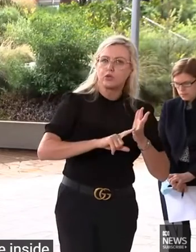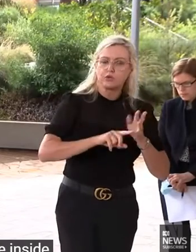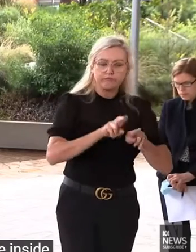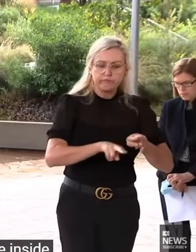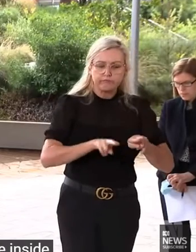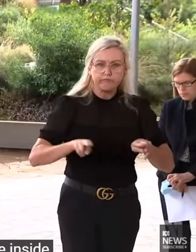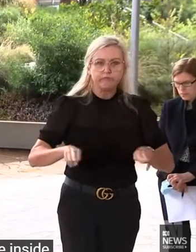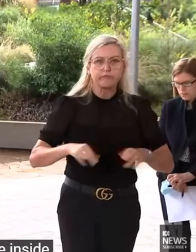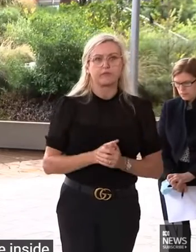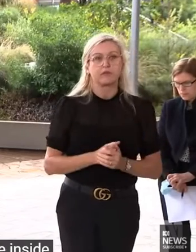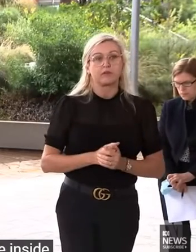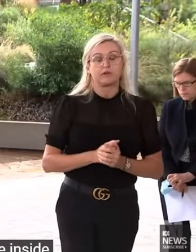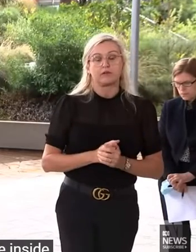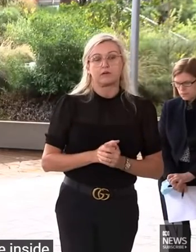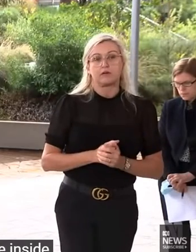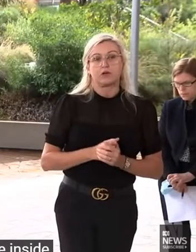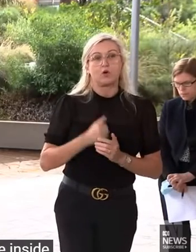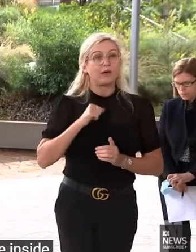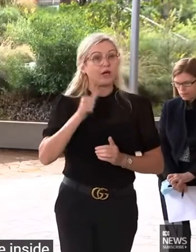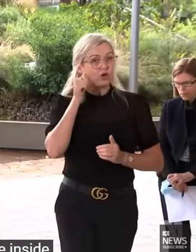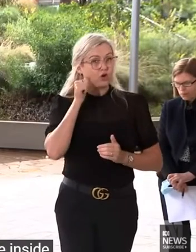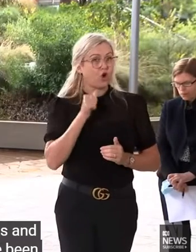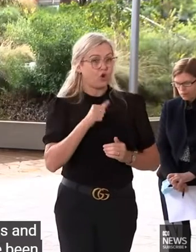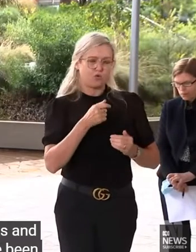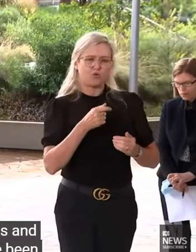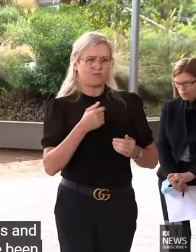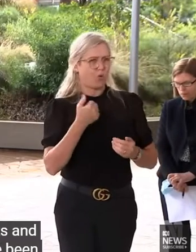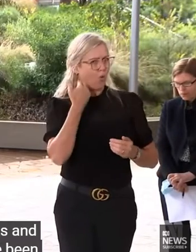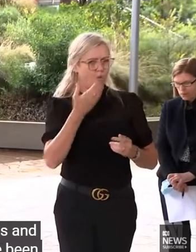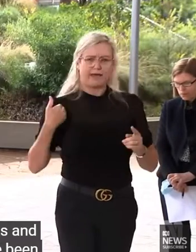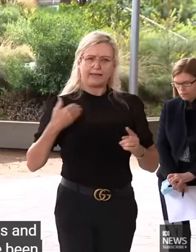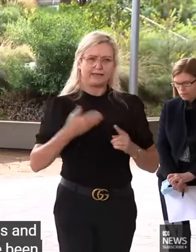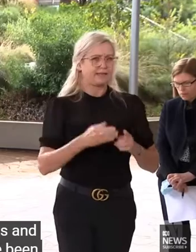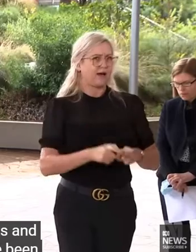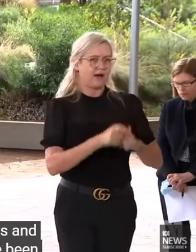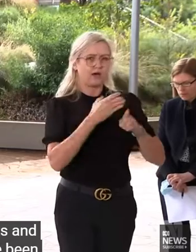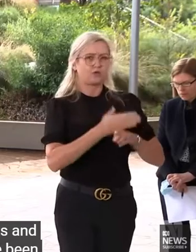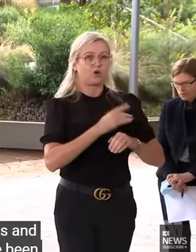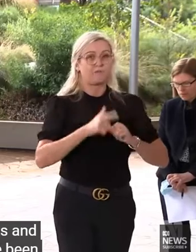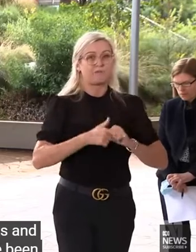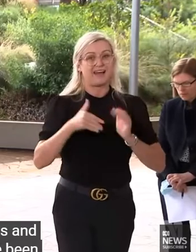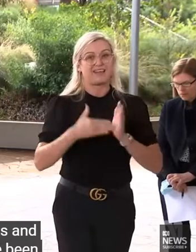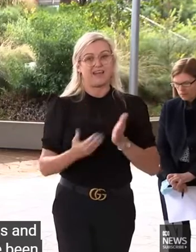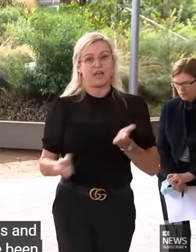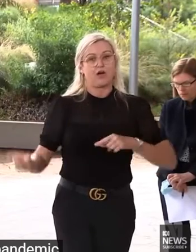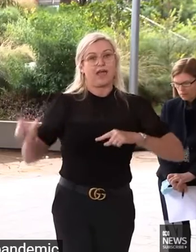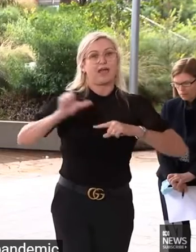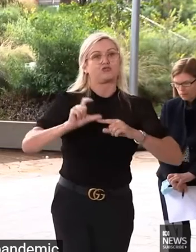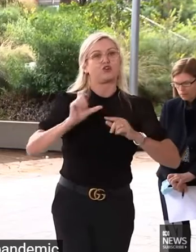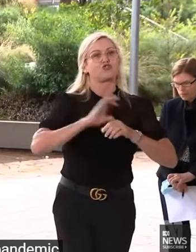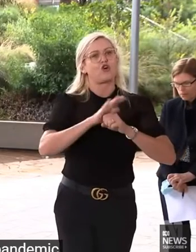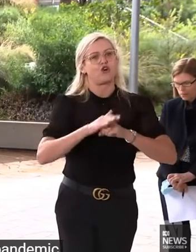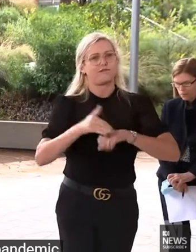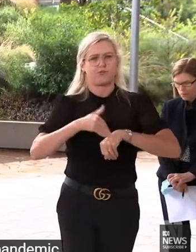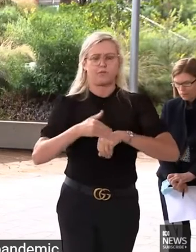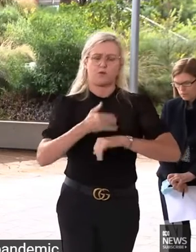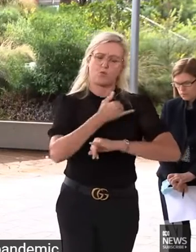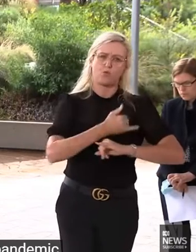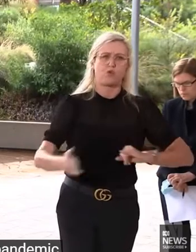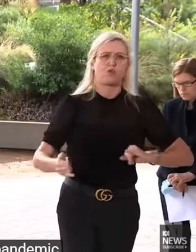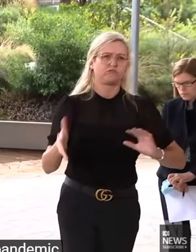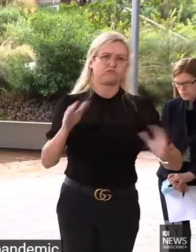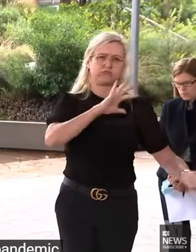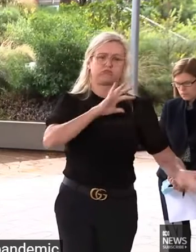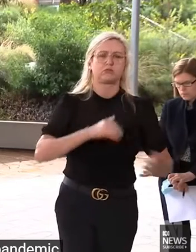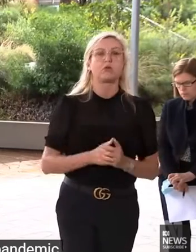compounded by the pandemic. But all I can really say at this point is the government is doing everything it possibly